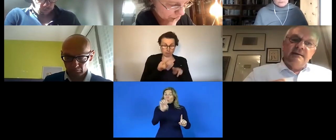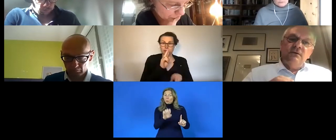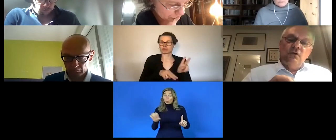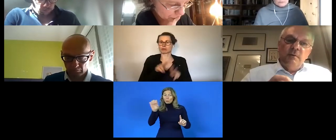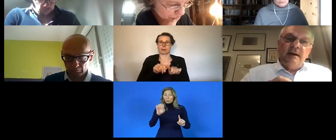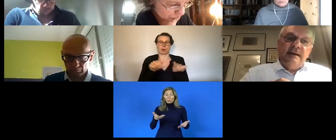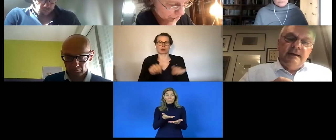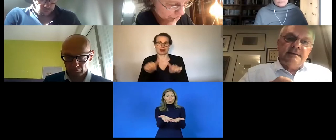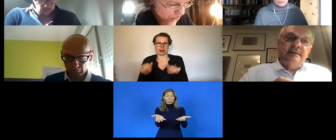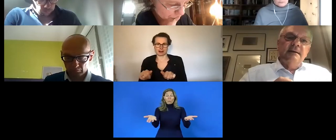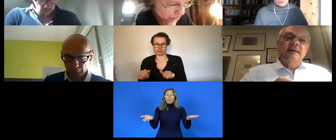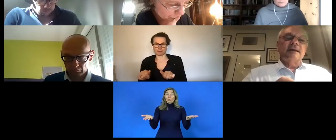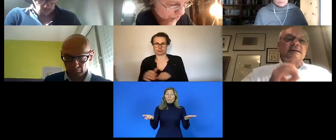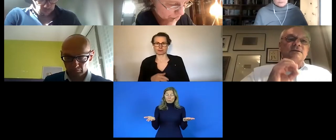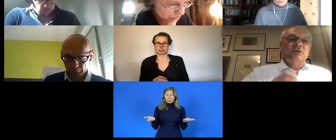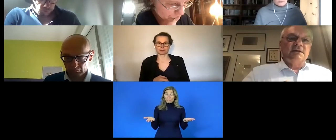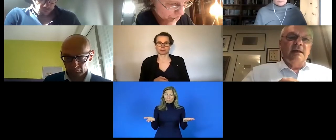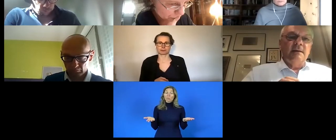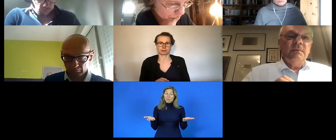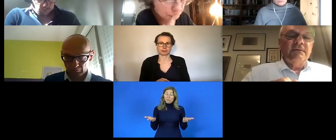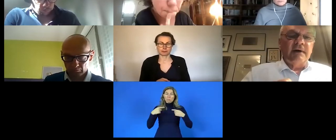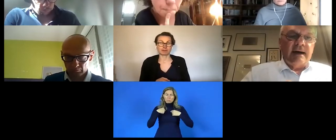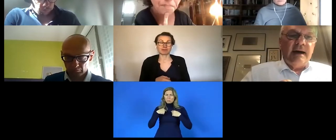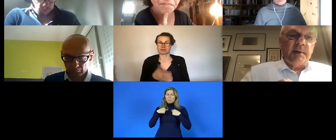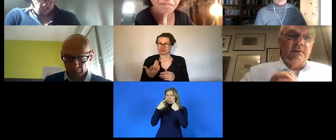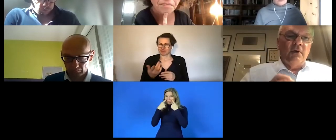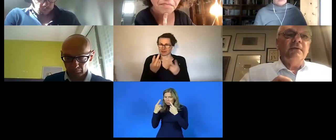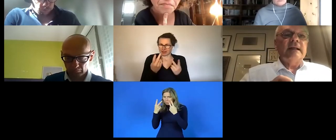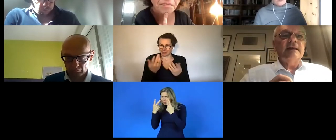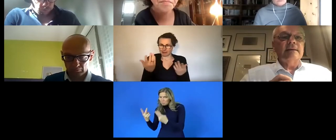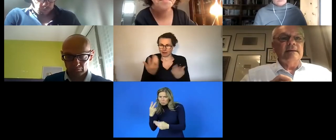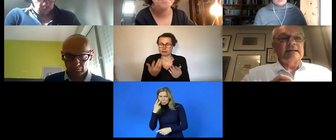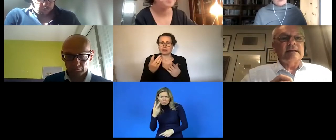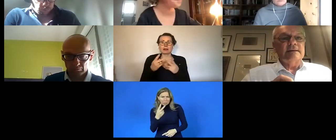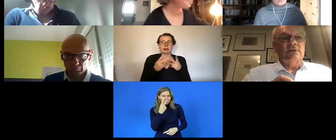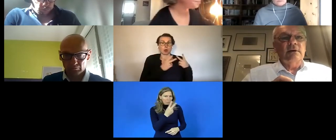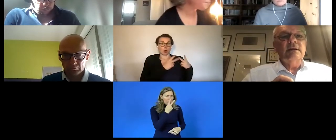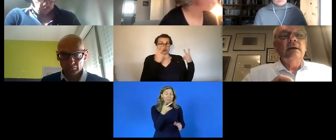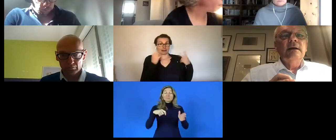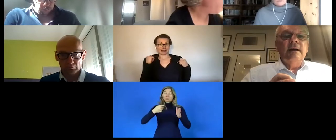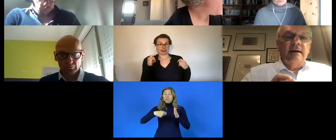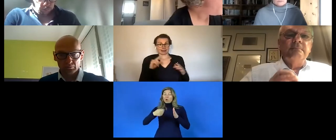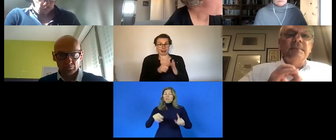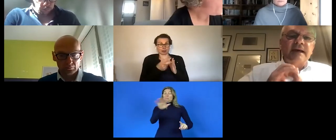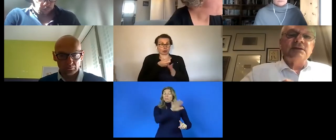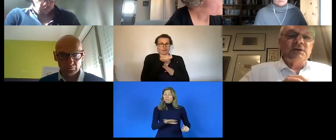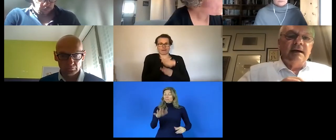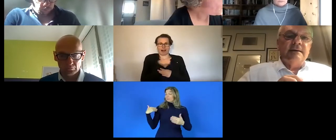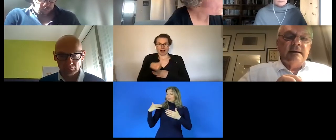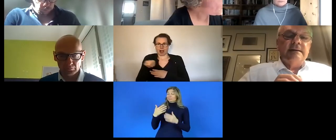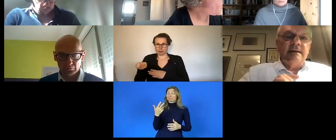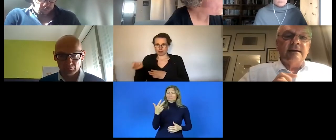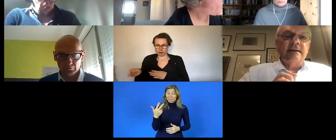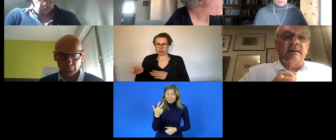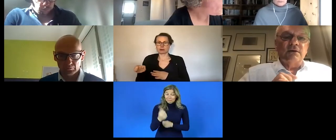was i was able to visit quite a few for a few projects across europe in the past three years and it's very